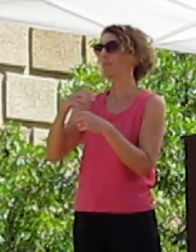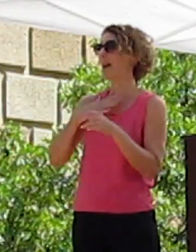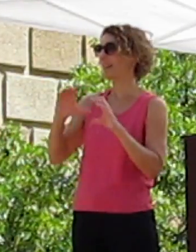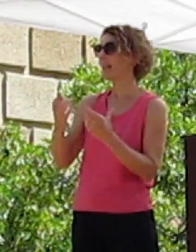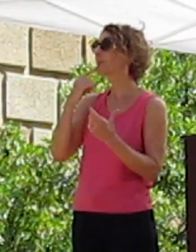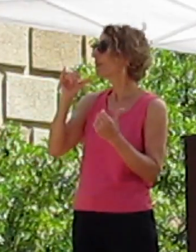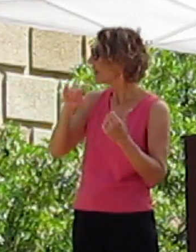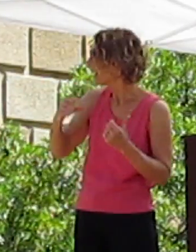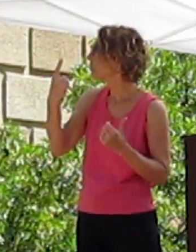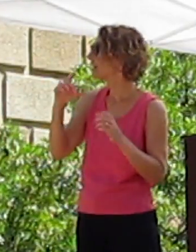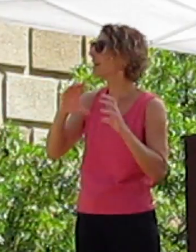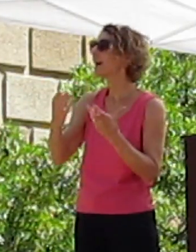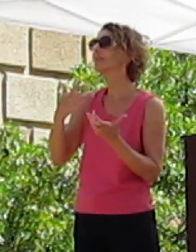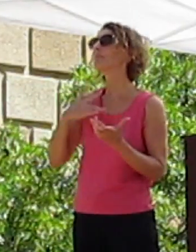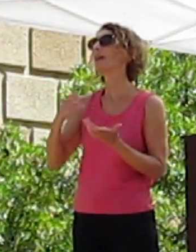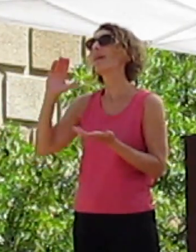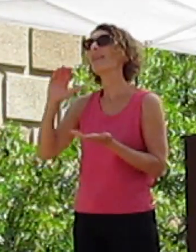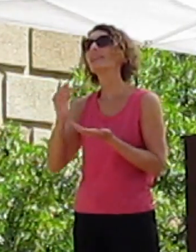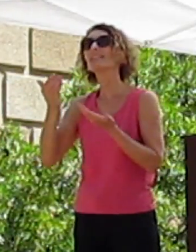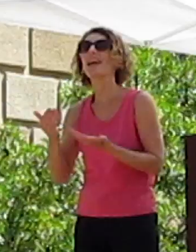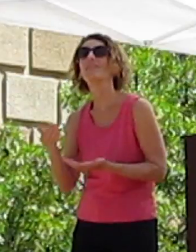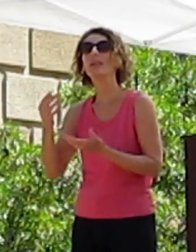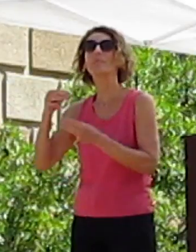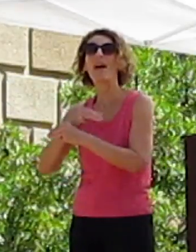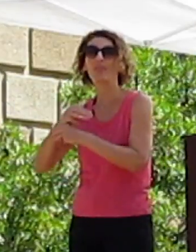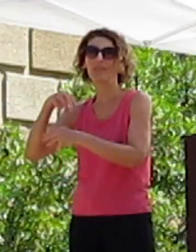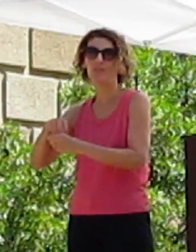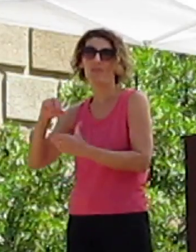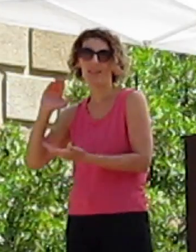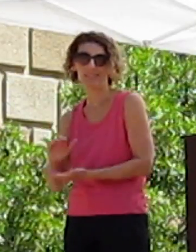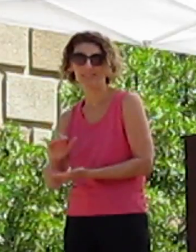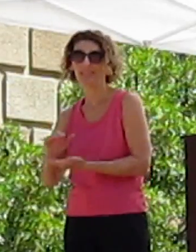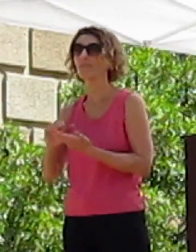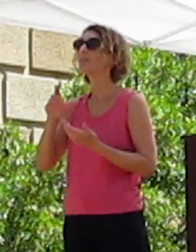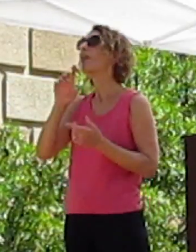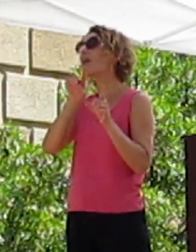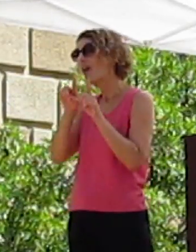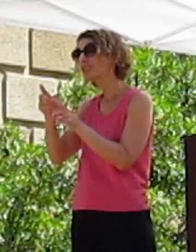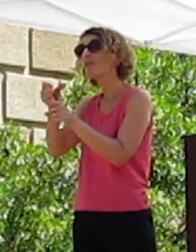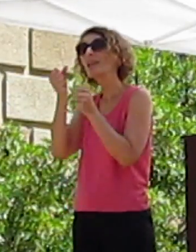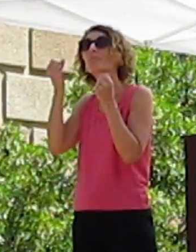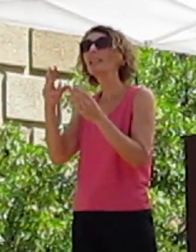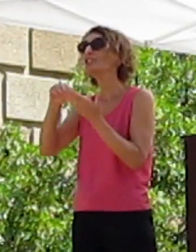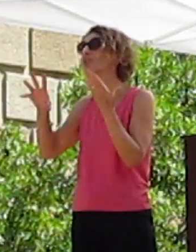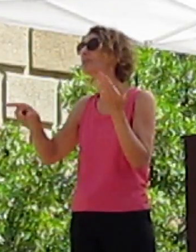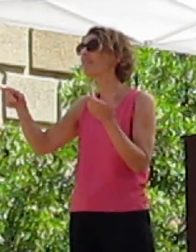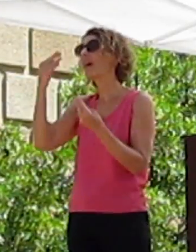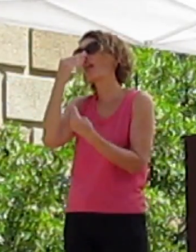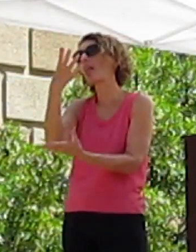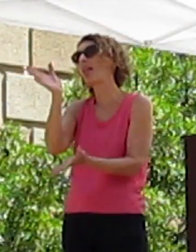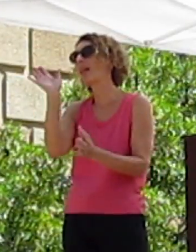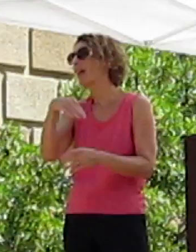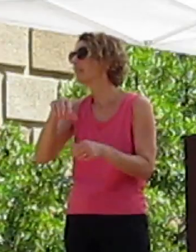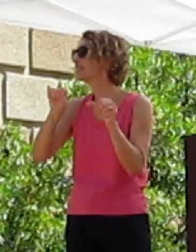is one of the classes that is less heavy in mathematics. I also give a lot of students who just don't care about science,